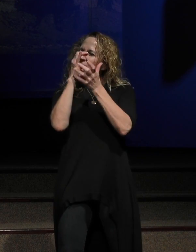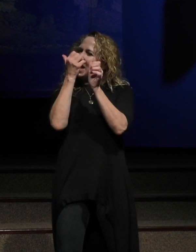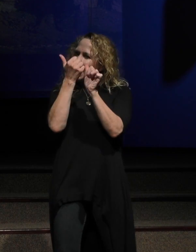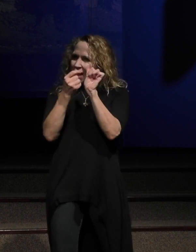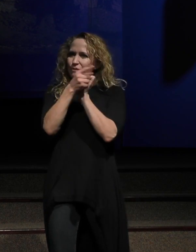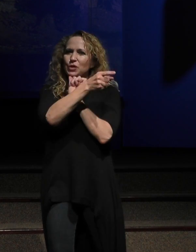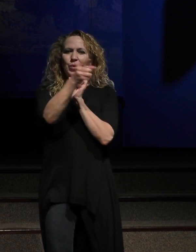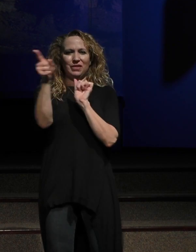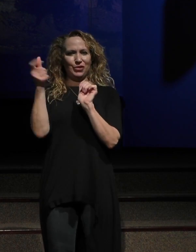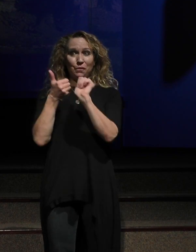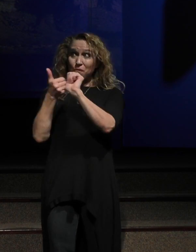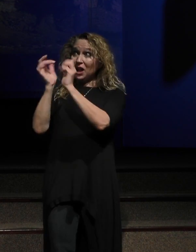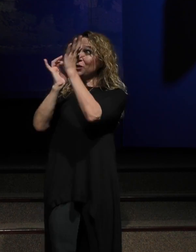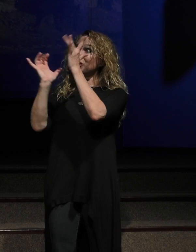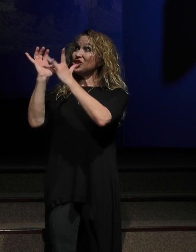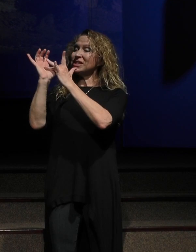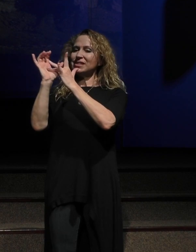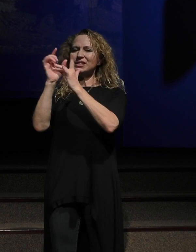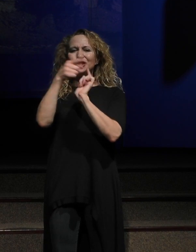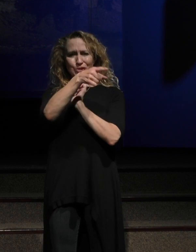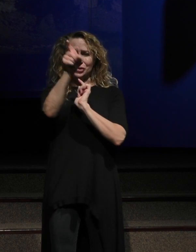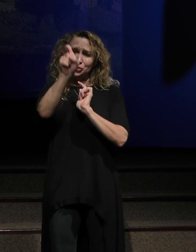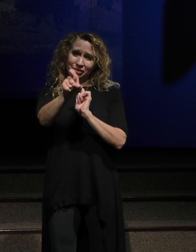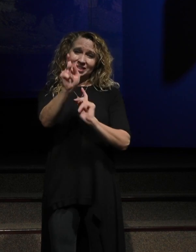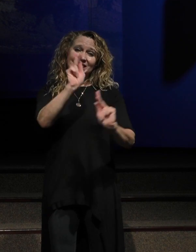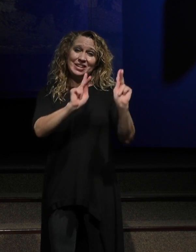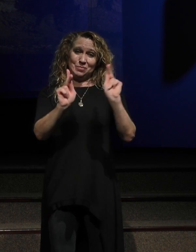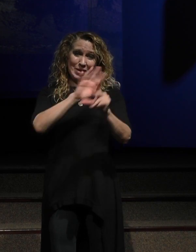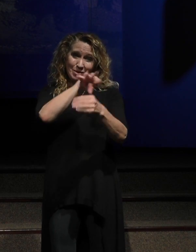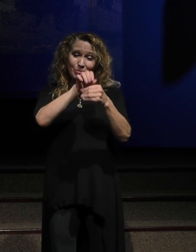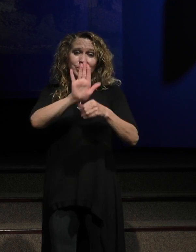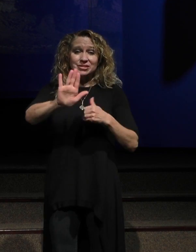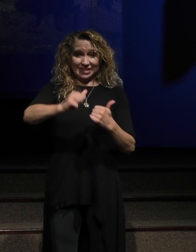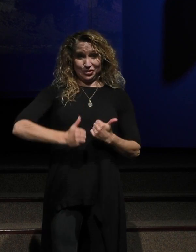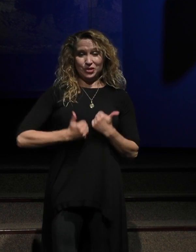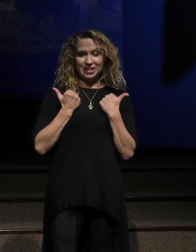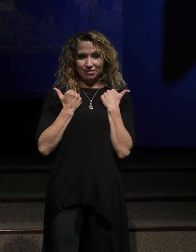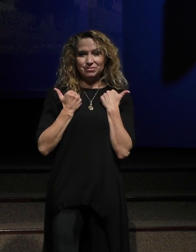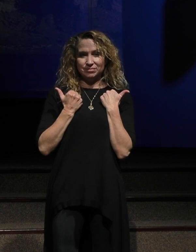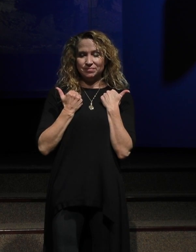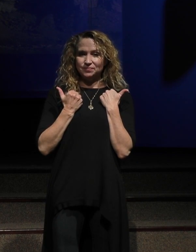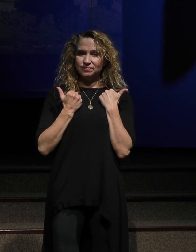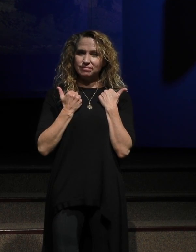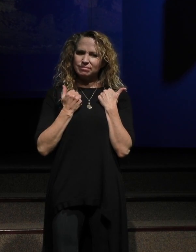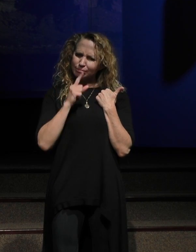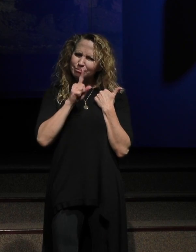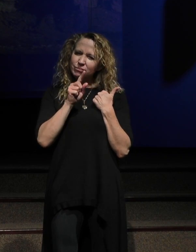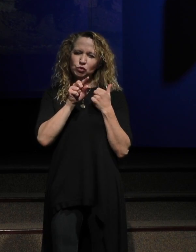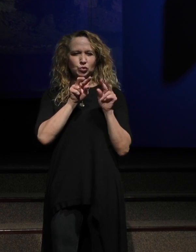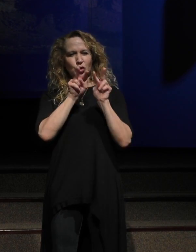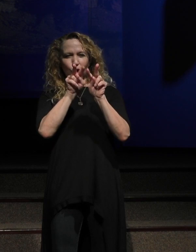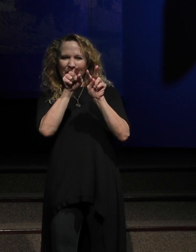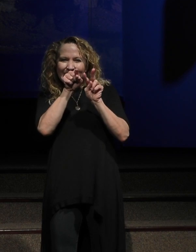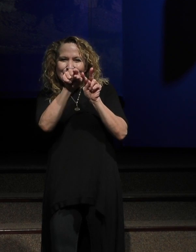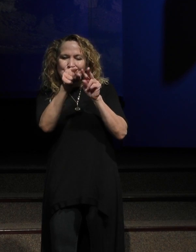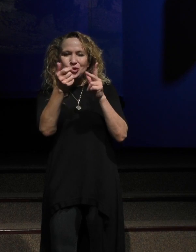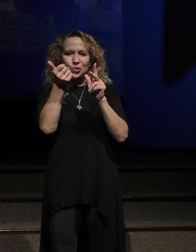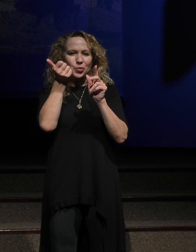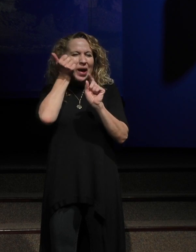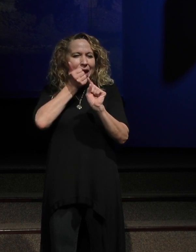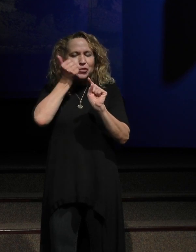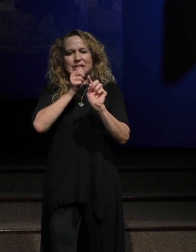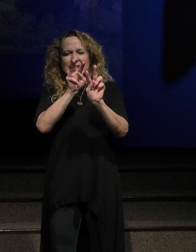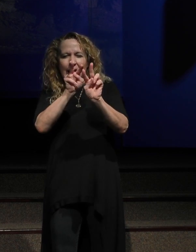needs to have people in your life who are looking at you on a regular basis.